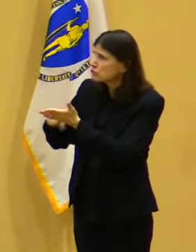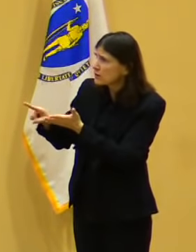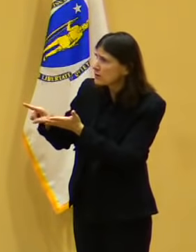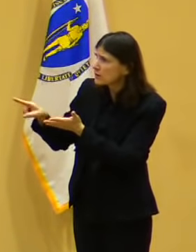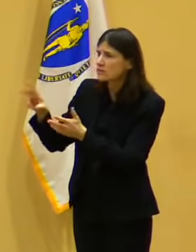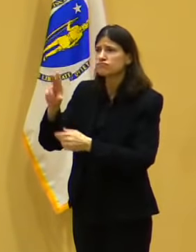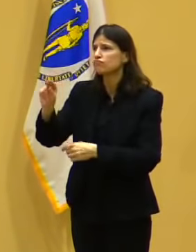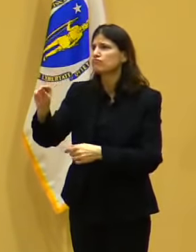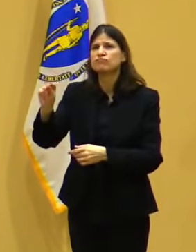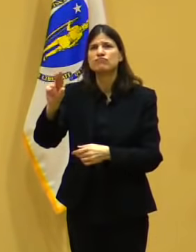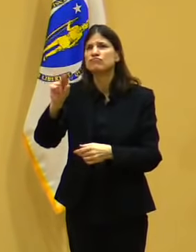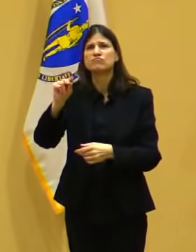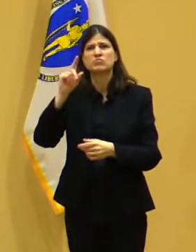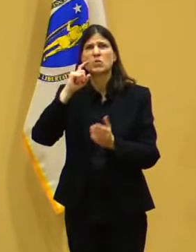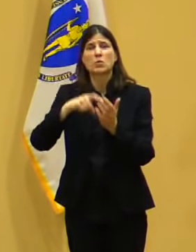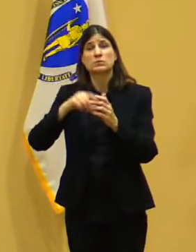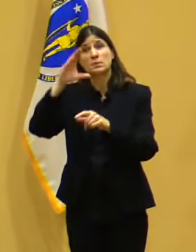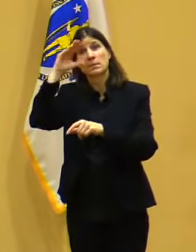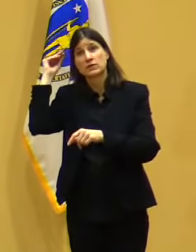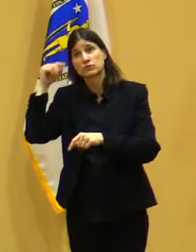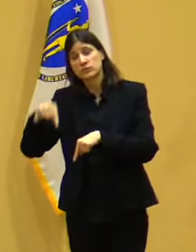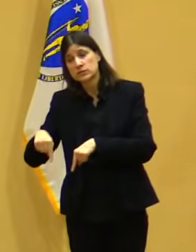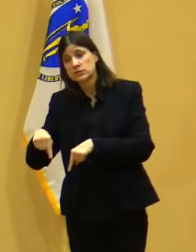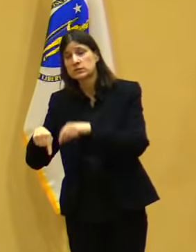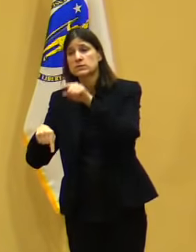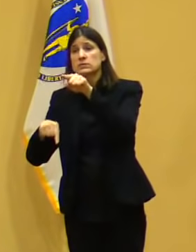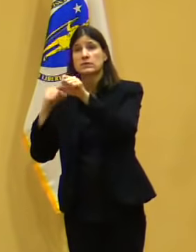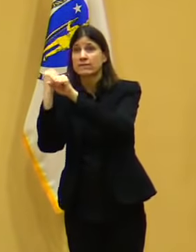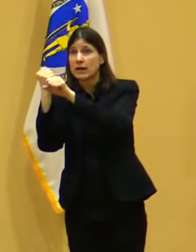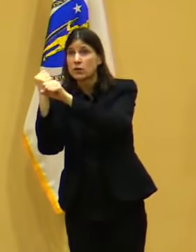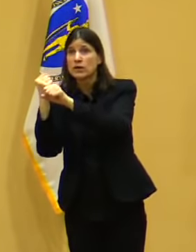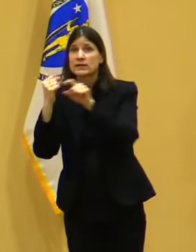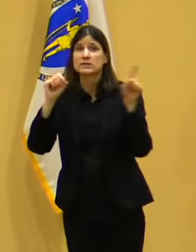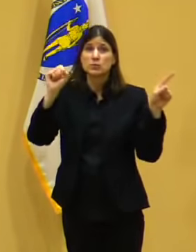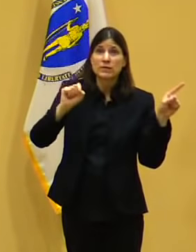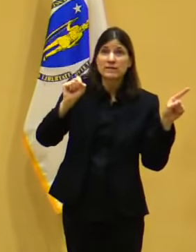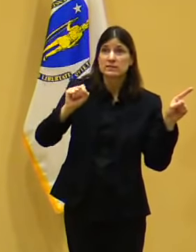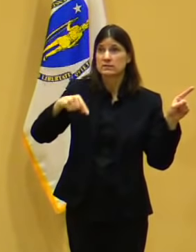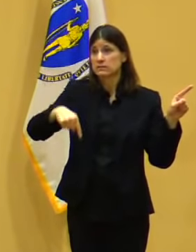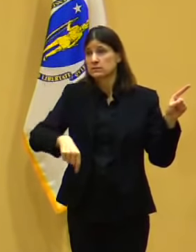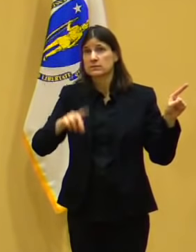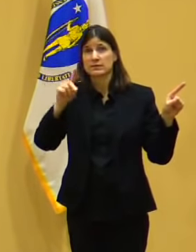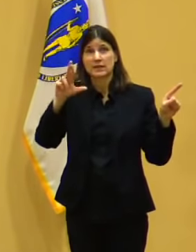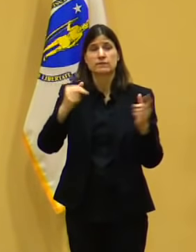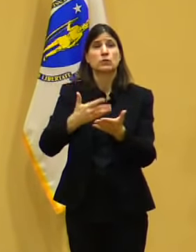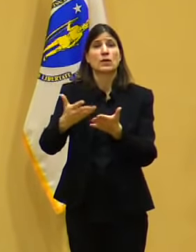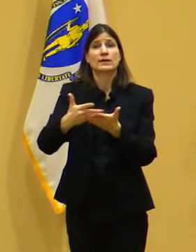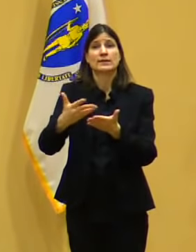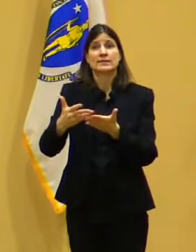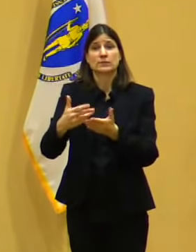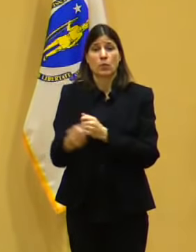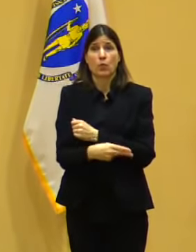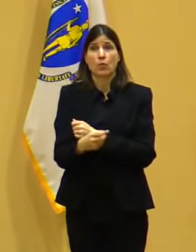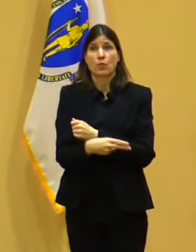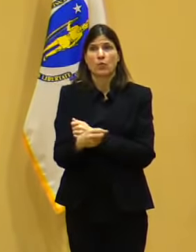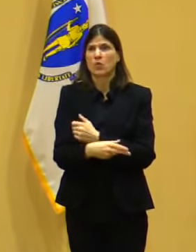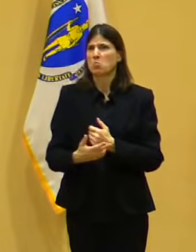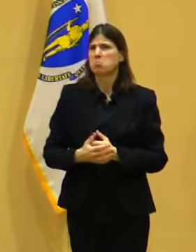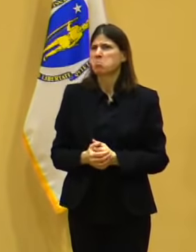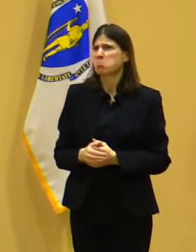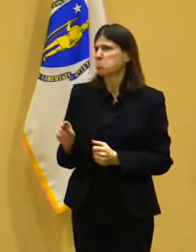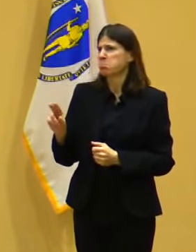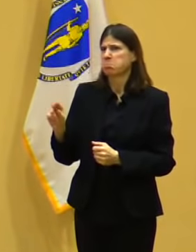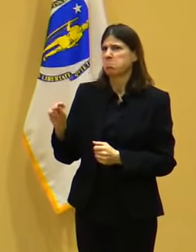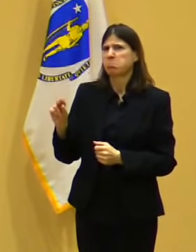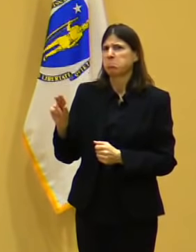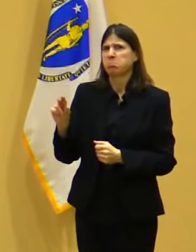Yeah, mean, they're pretty close, pretty much close to 100% of what they get they administer. Quickly.